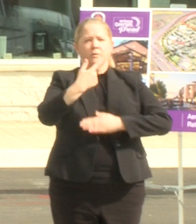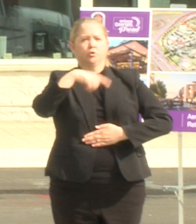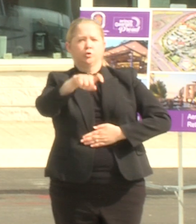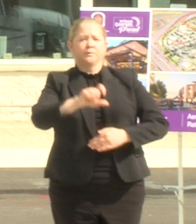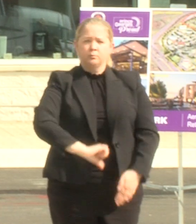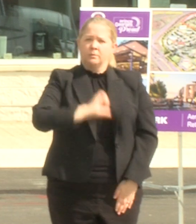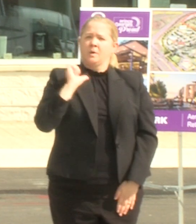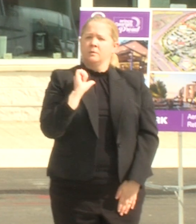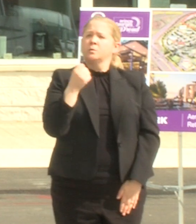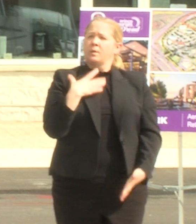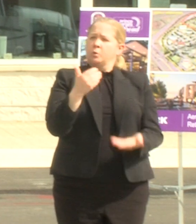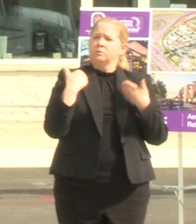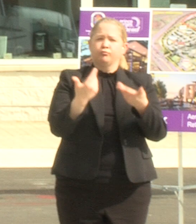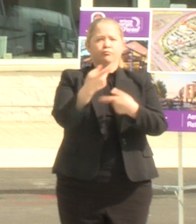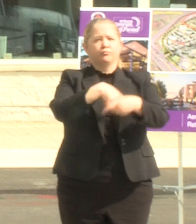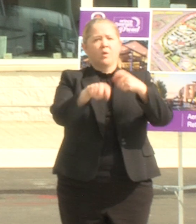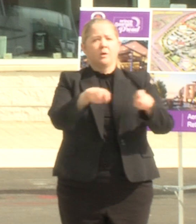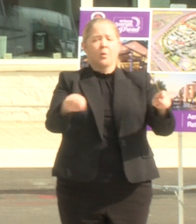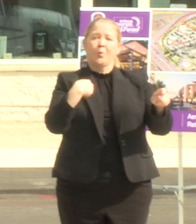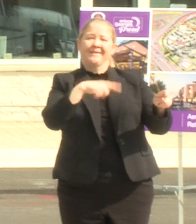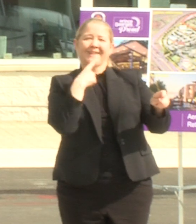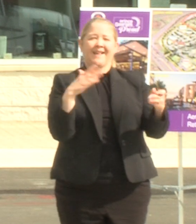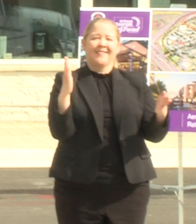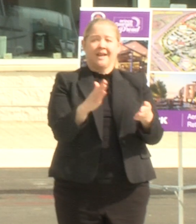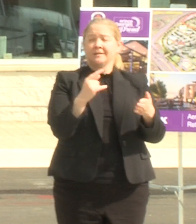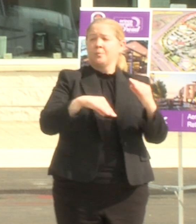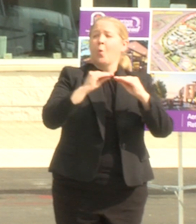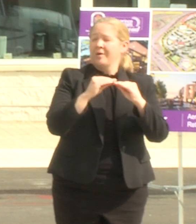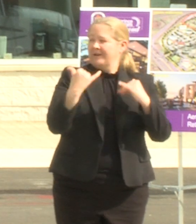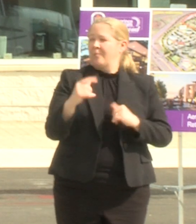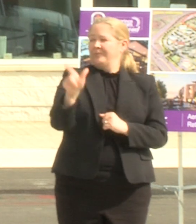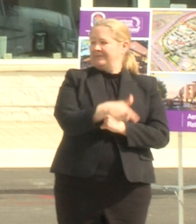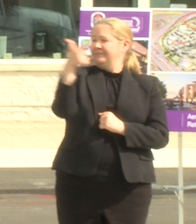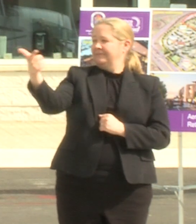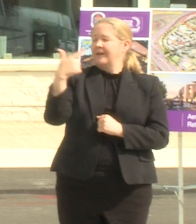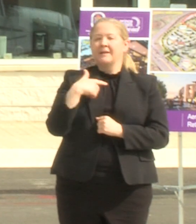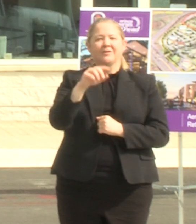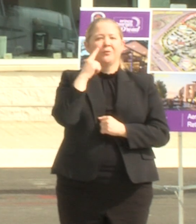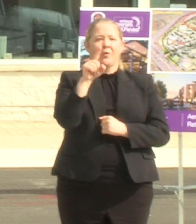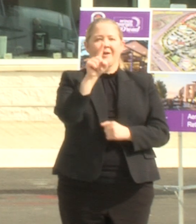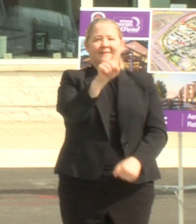uh we said uh less is more and i want to pass it over to jacqueline